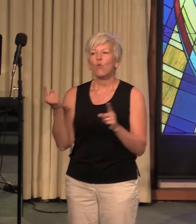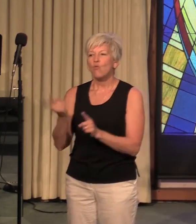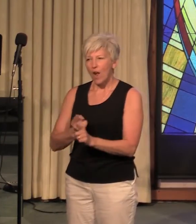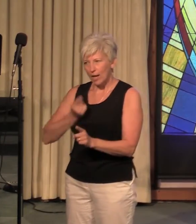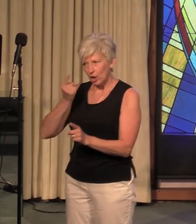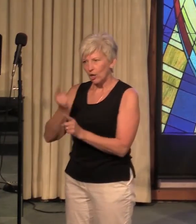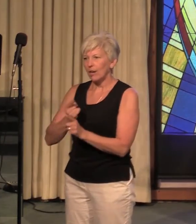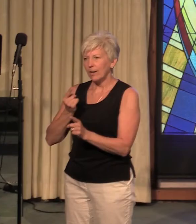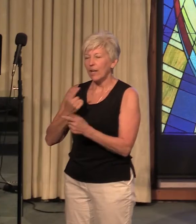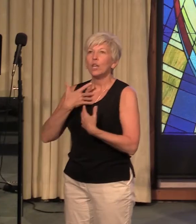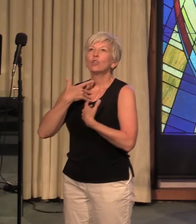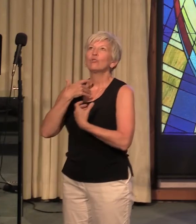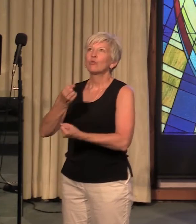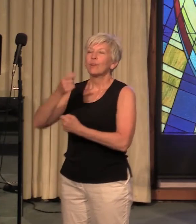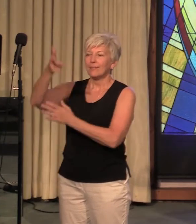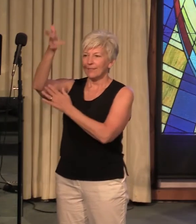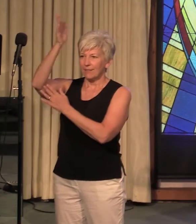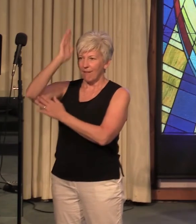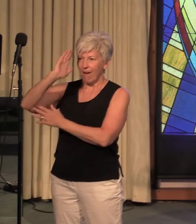trust in God